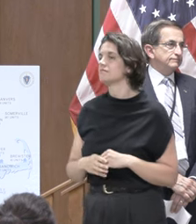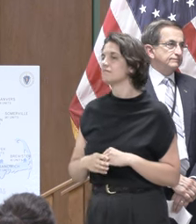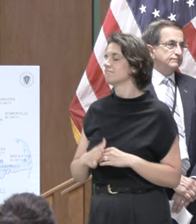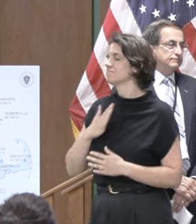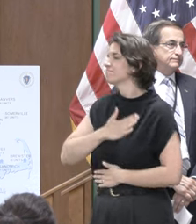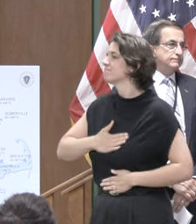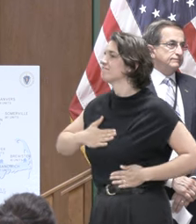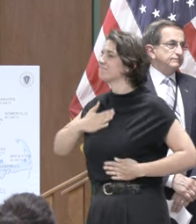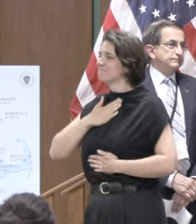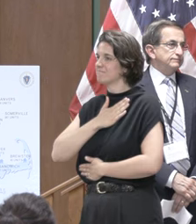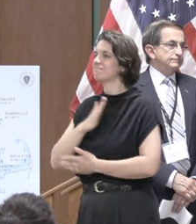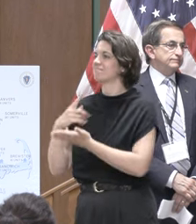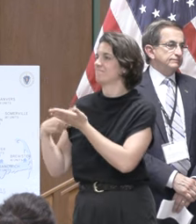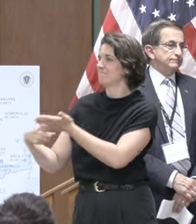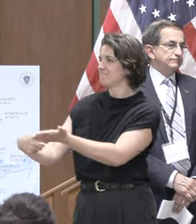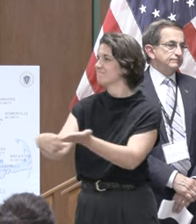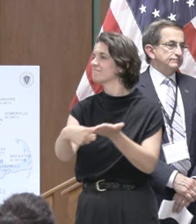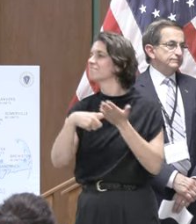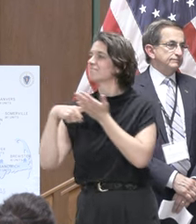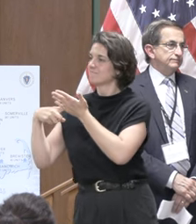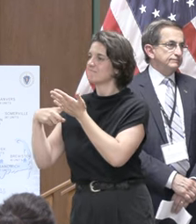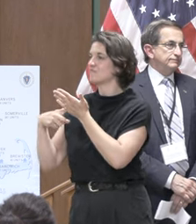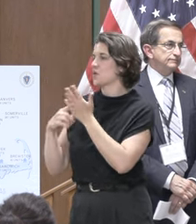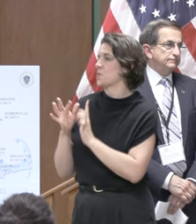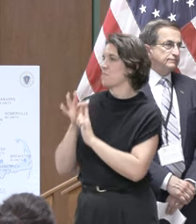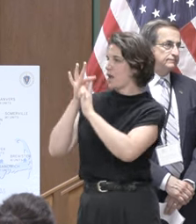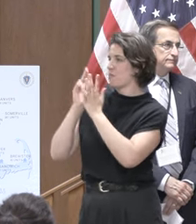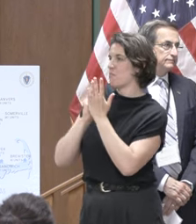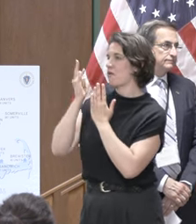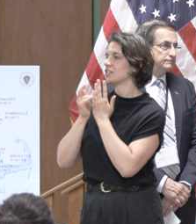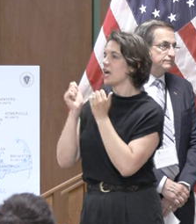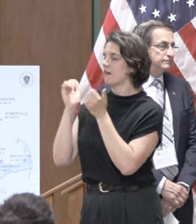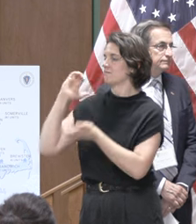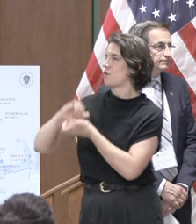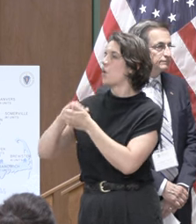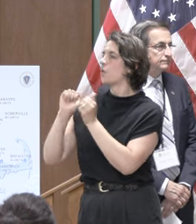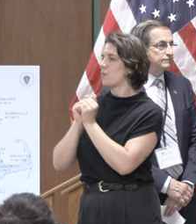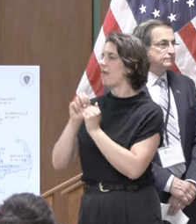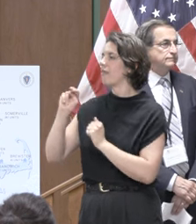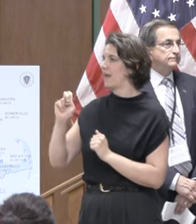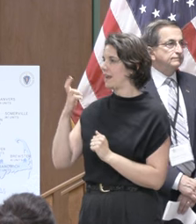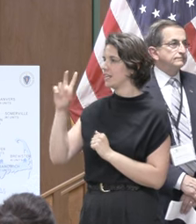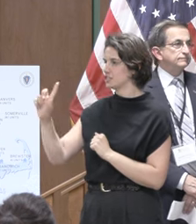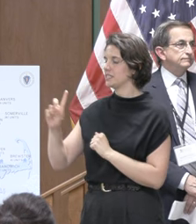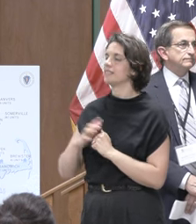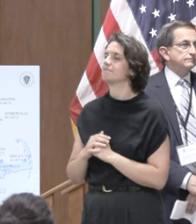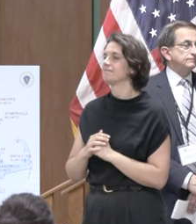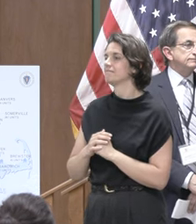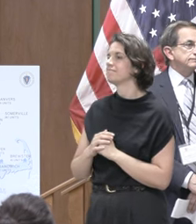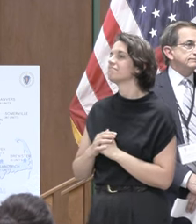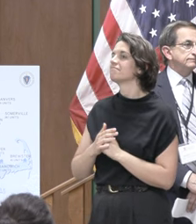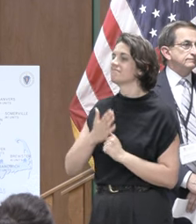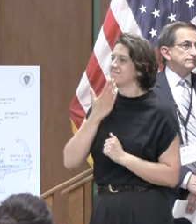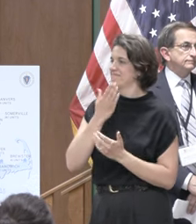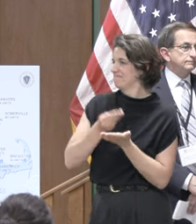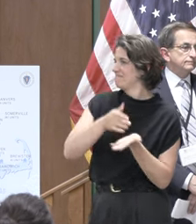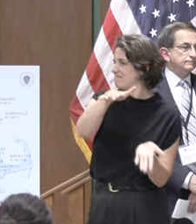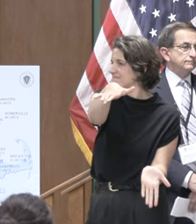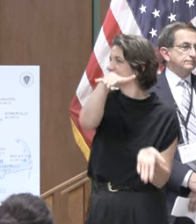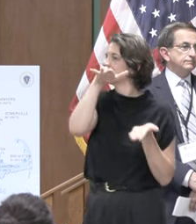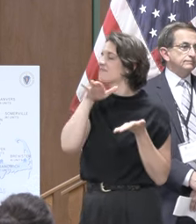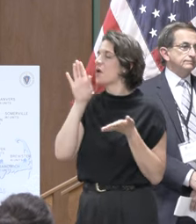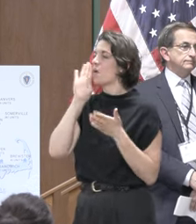developed in partnership with new england homes of the deaf thanks to the funding awards announced today we'll create the waterhouse